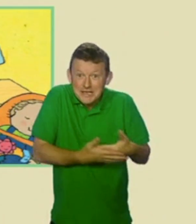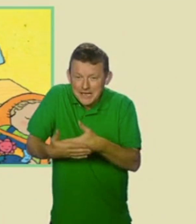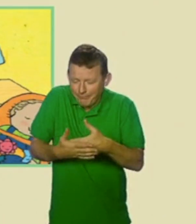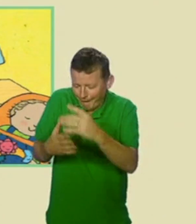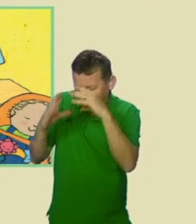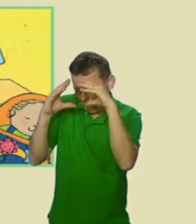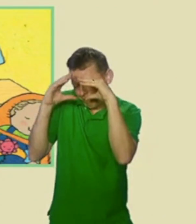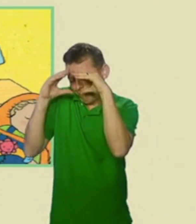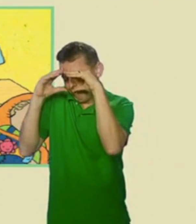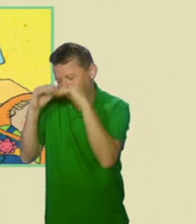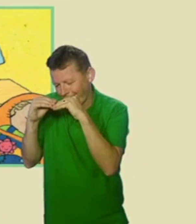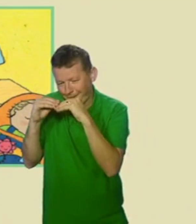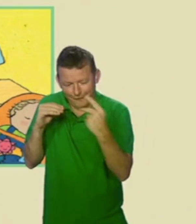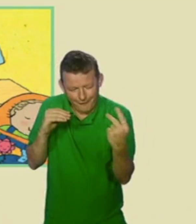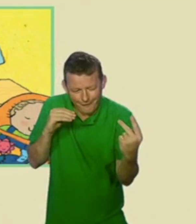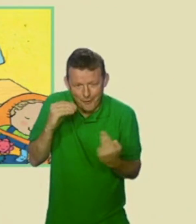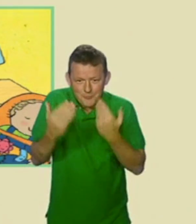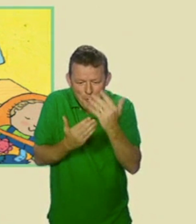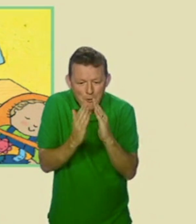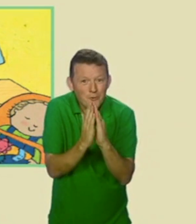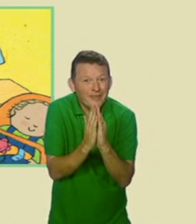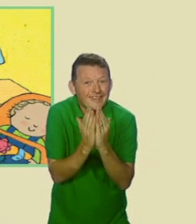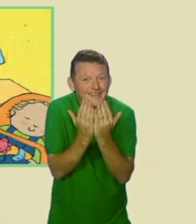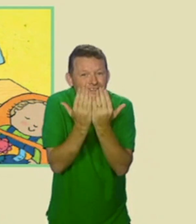Can we read a story now baby's resting?